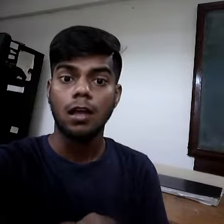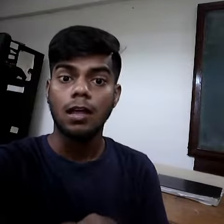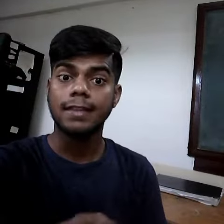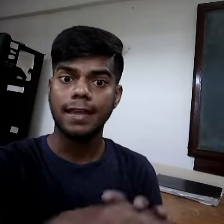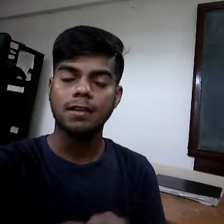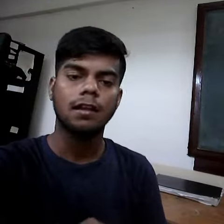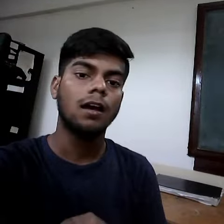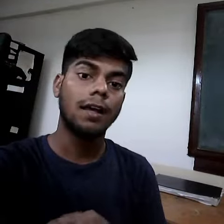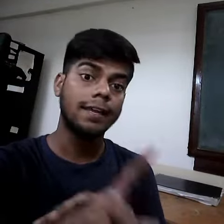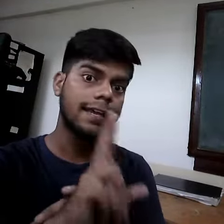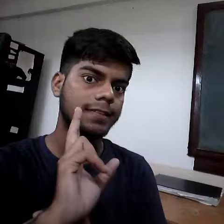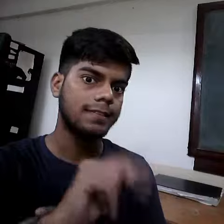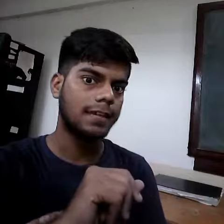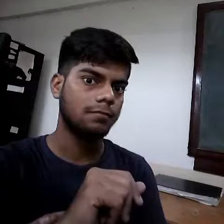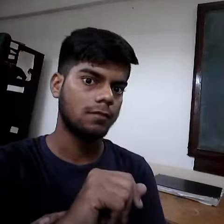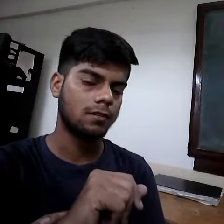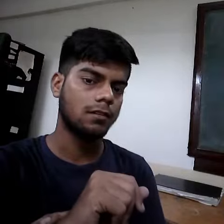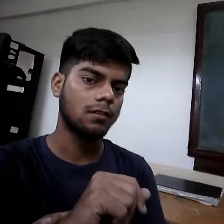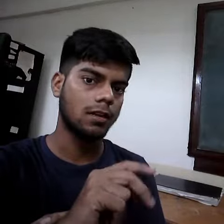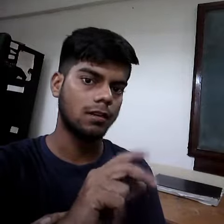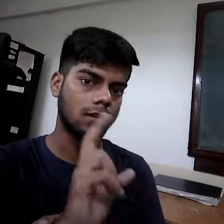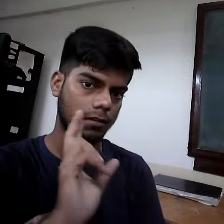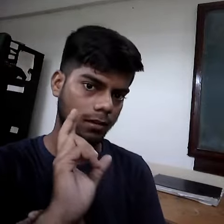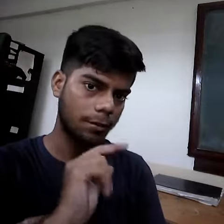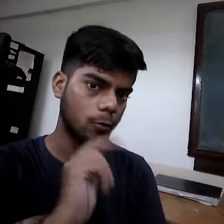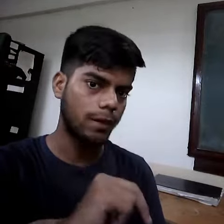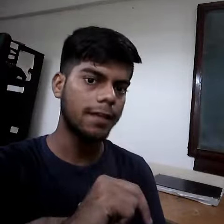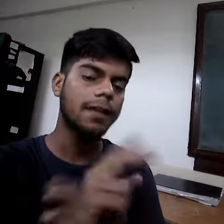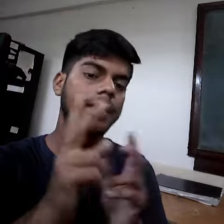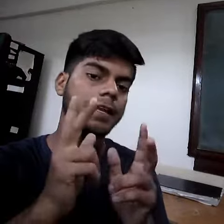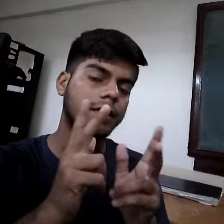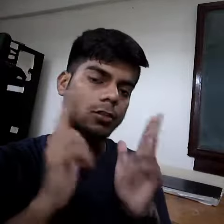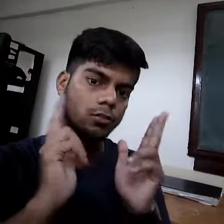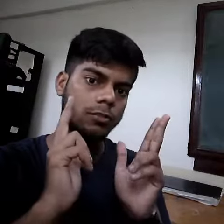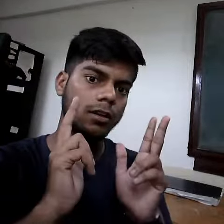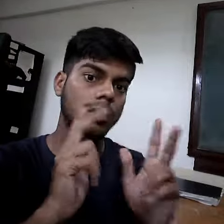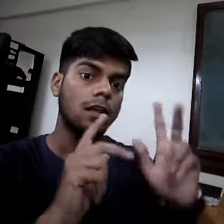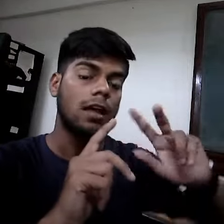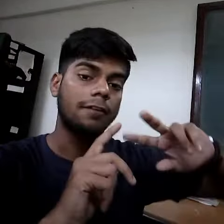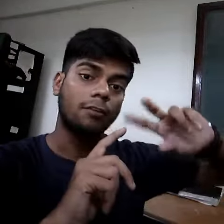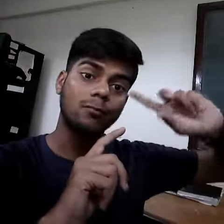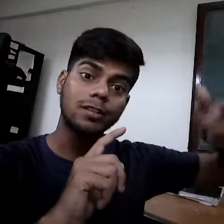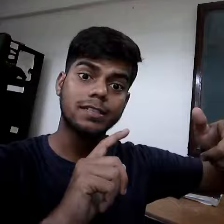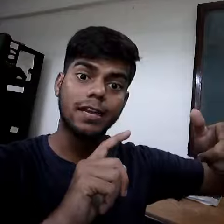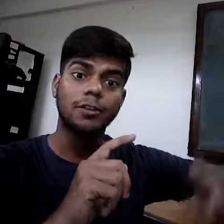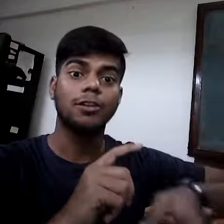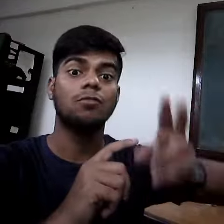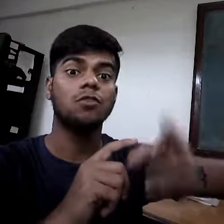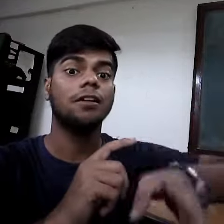Then, a helix enzyme come into play. It cut two strands. And from one strand, now you have